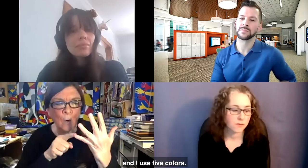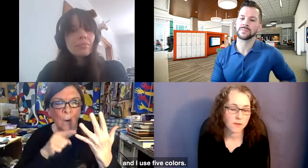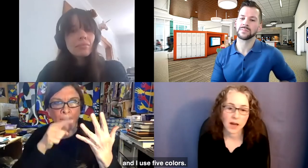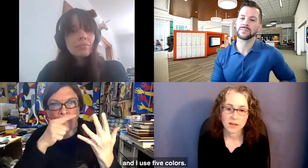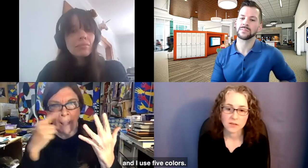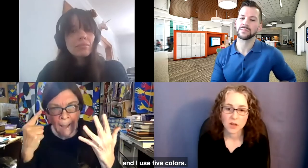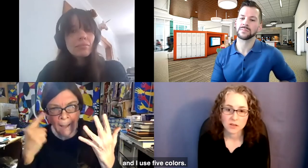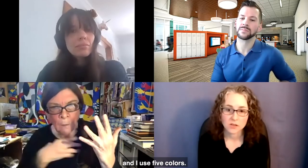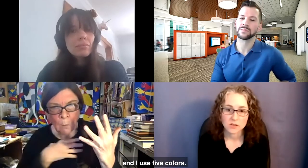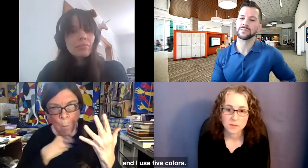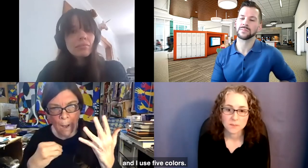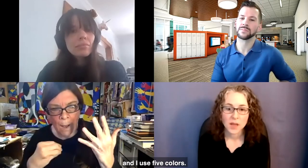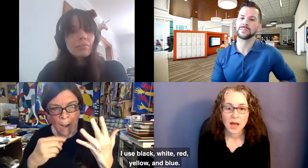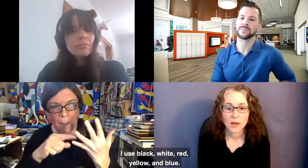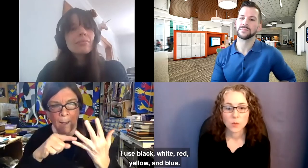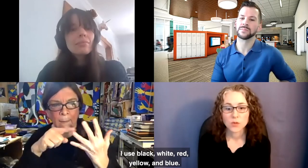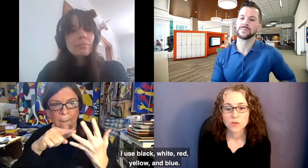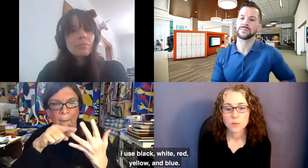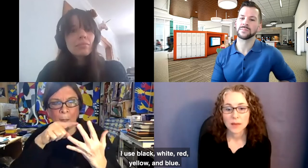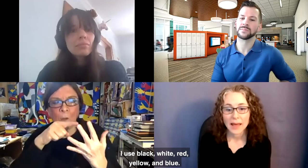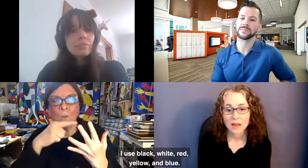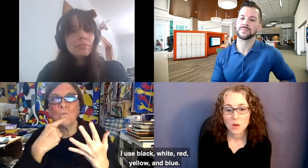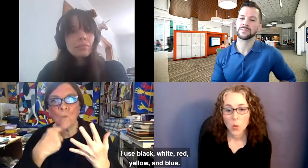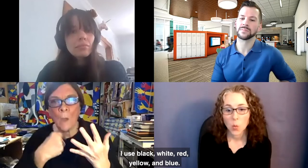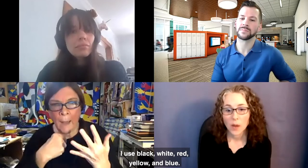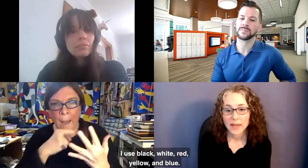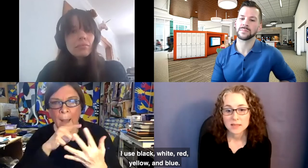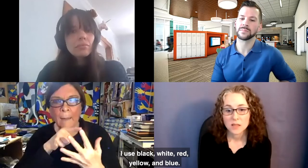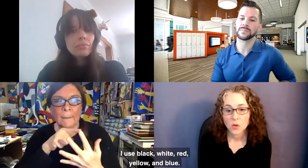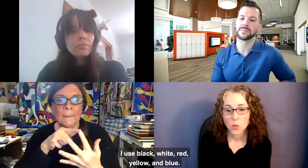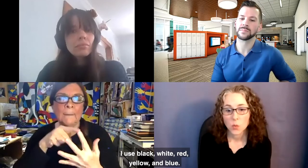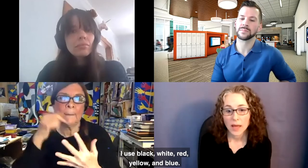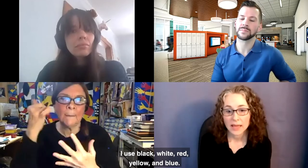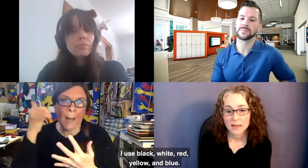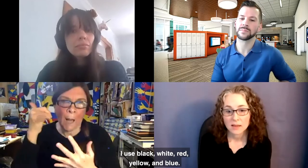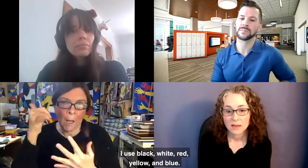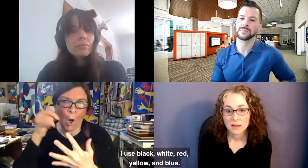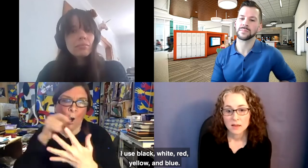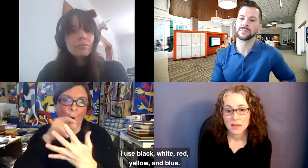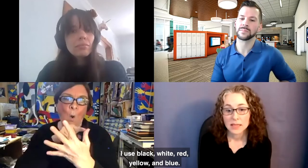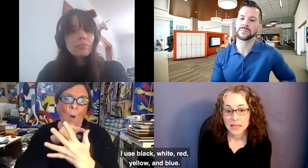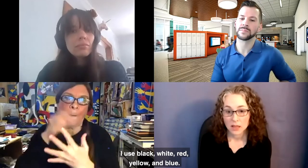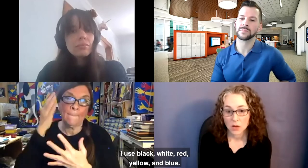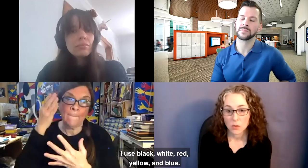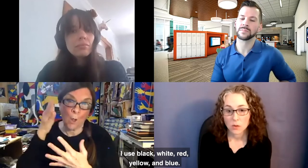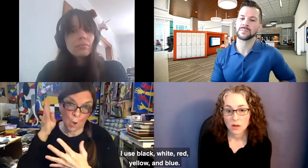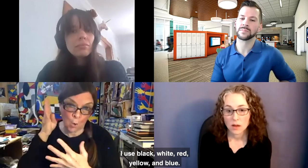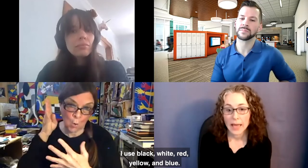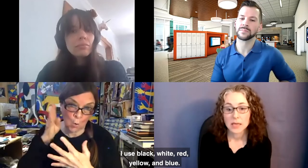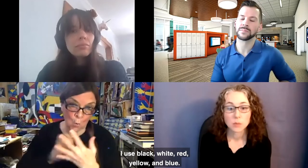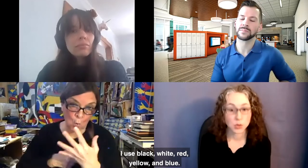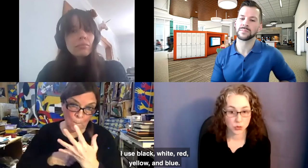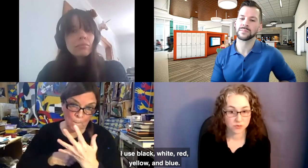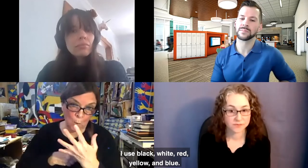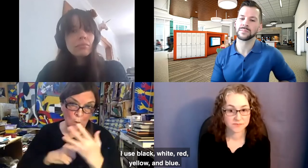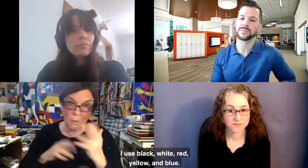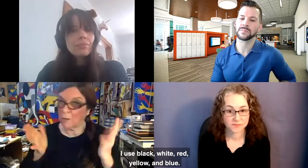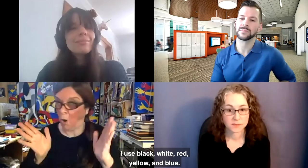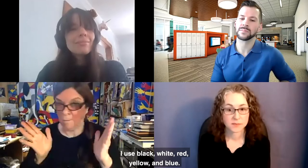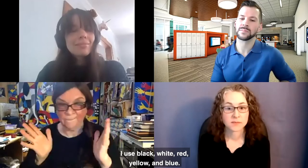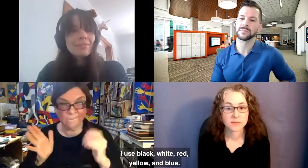use five colors. I use black, white, red, yellow, and blue.